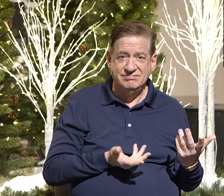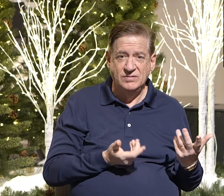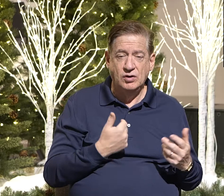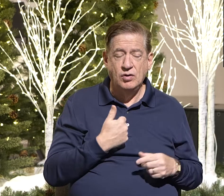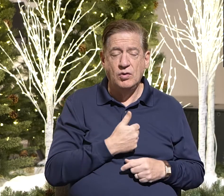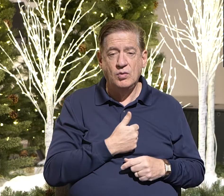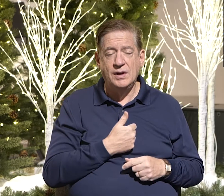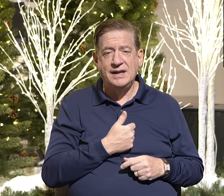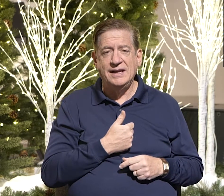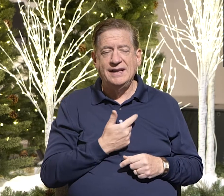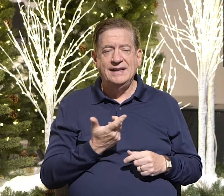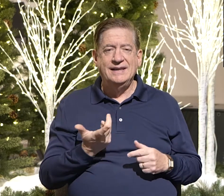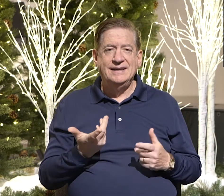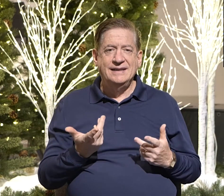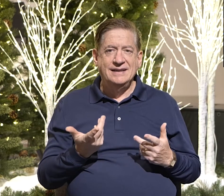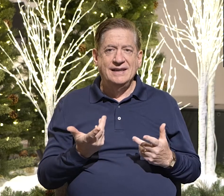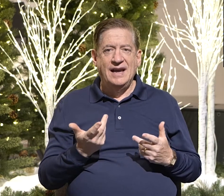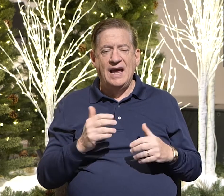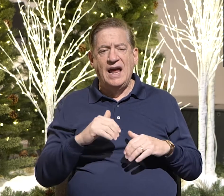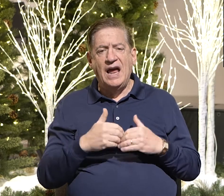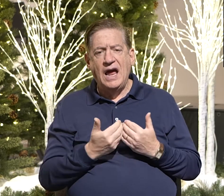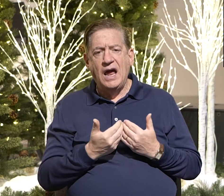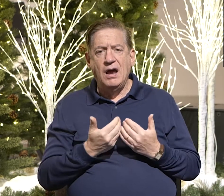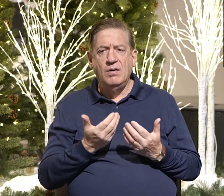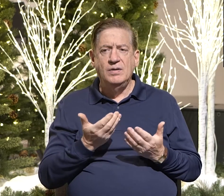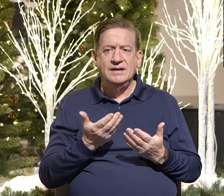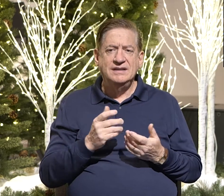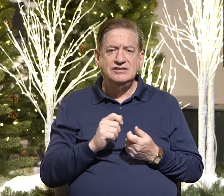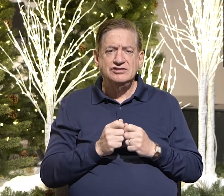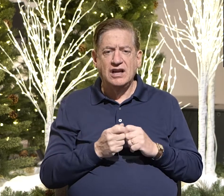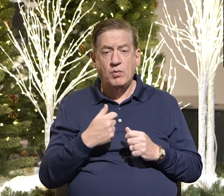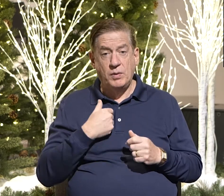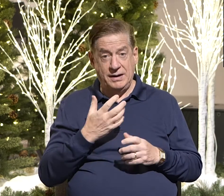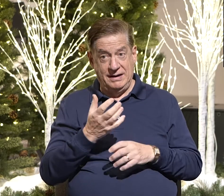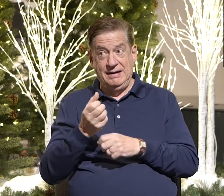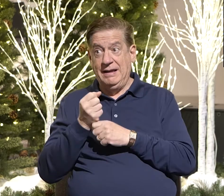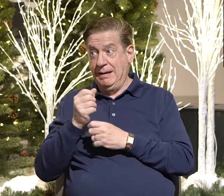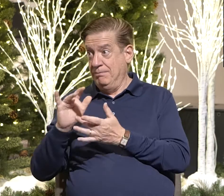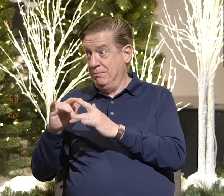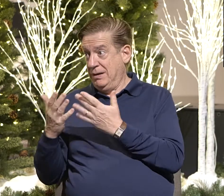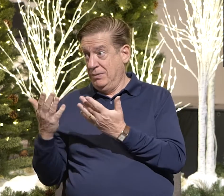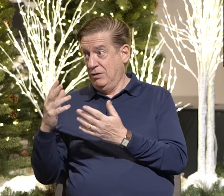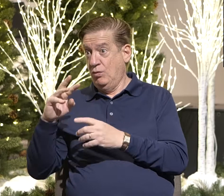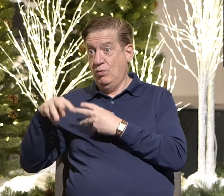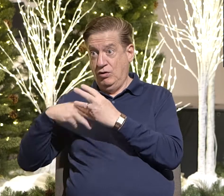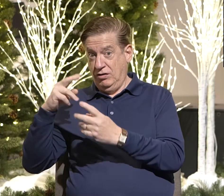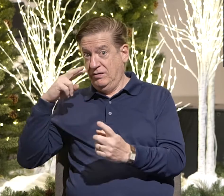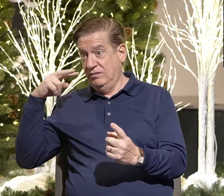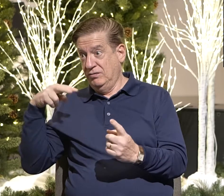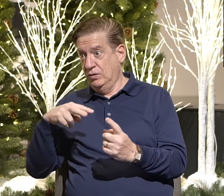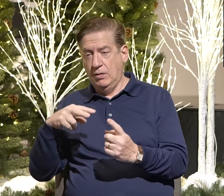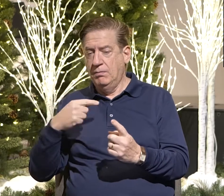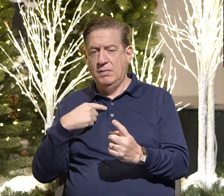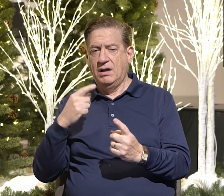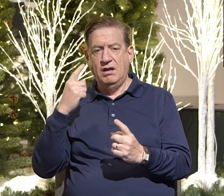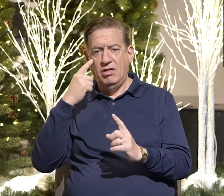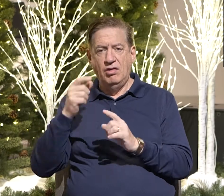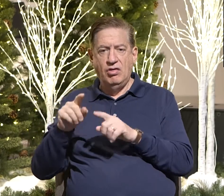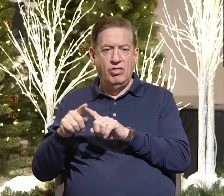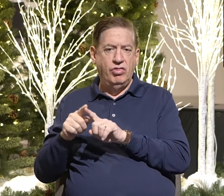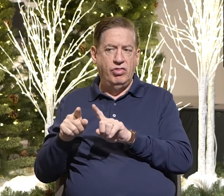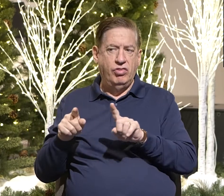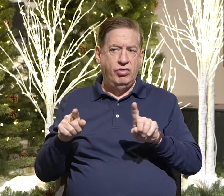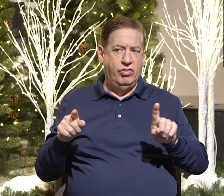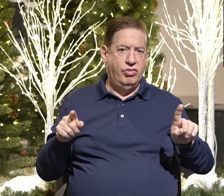Which brings us to, like, how they, how our worldviews change. So, we might get a biblical worldview and then it drifts. Or, we might not have one at all and it's